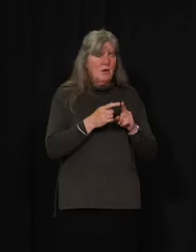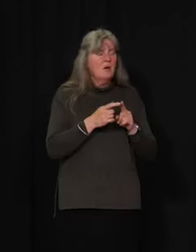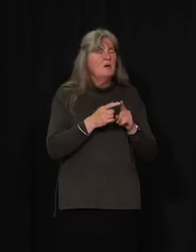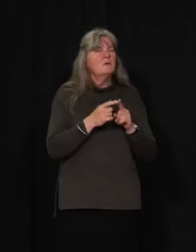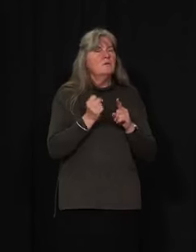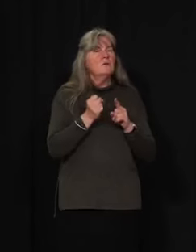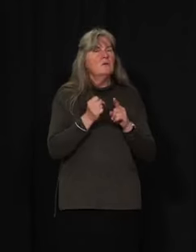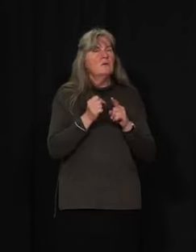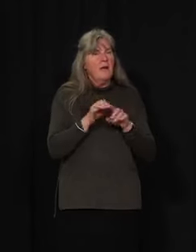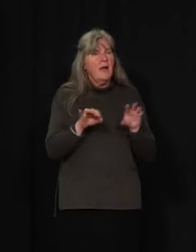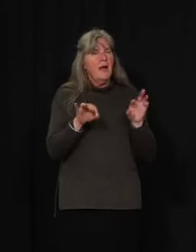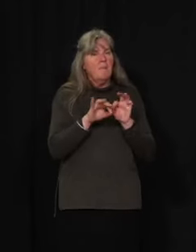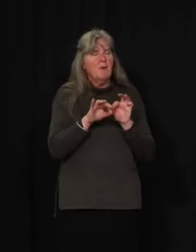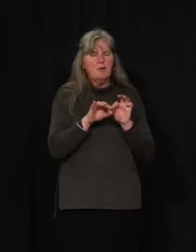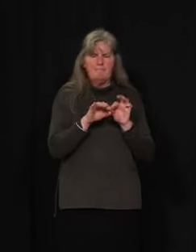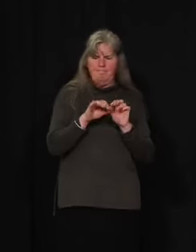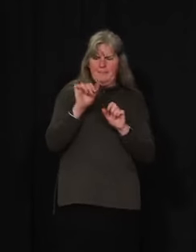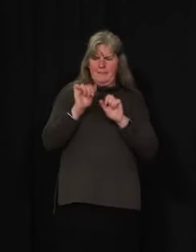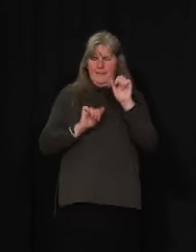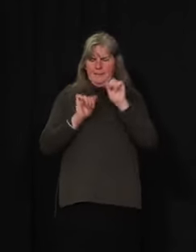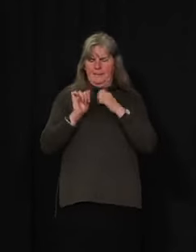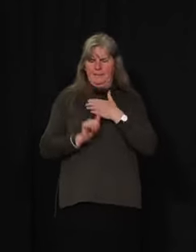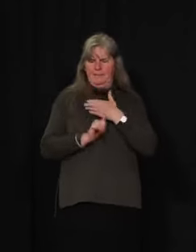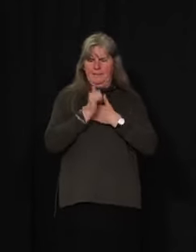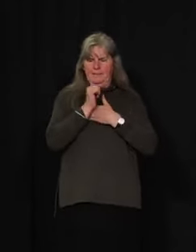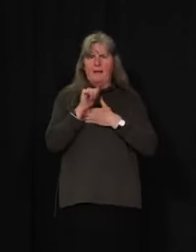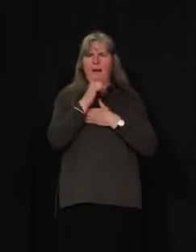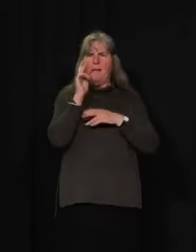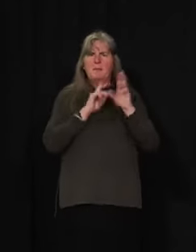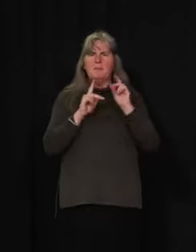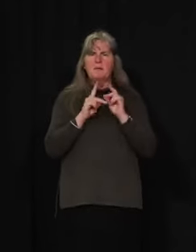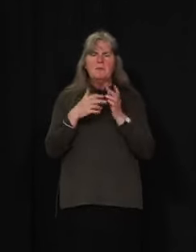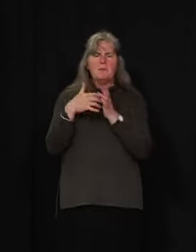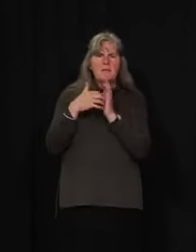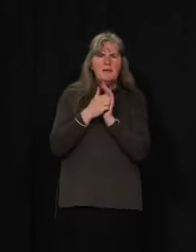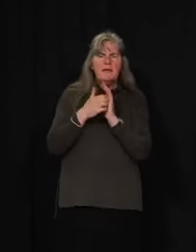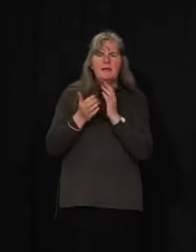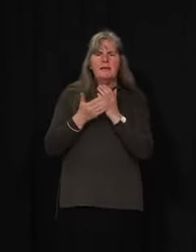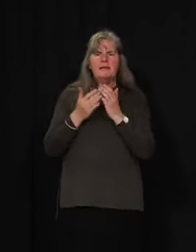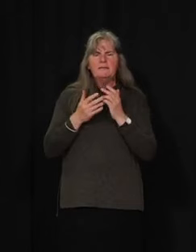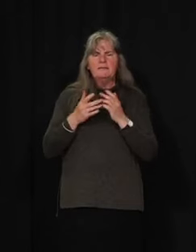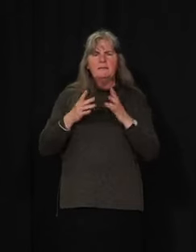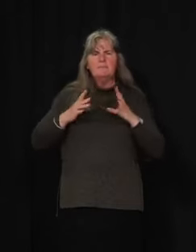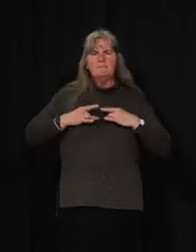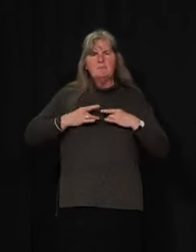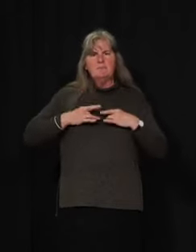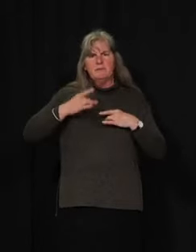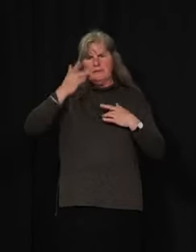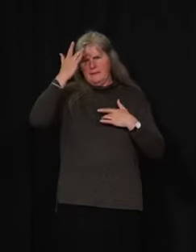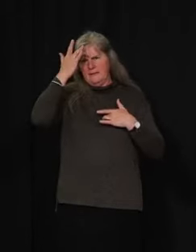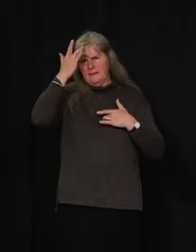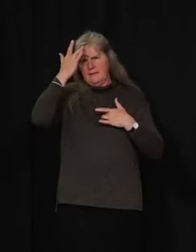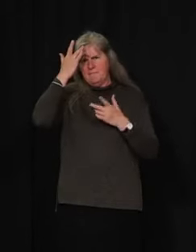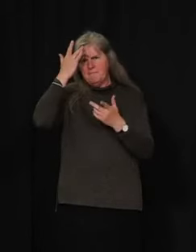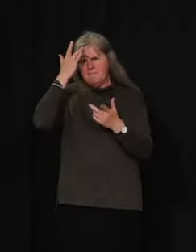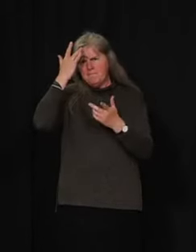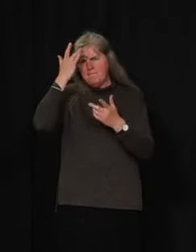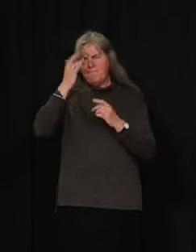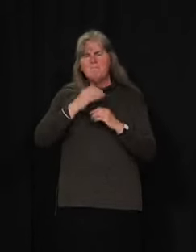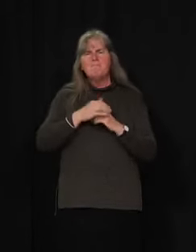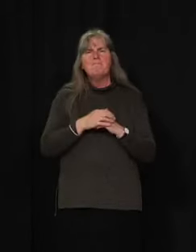the risk to other vulnerable sectors of the population that are not in long-term care. So